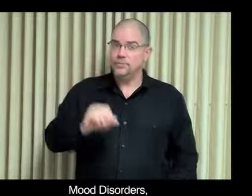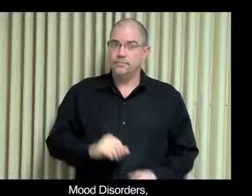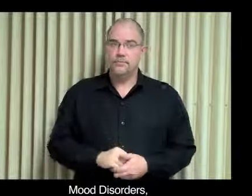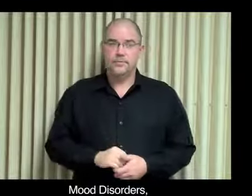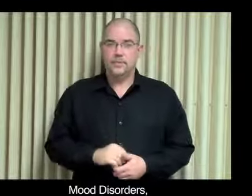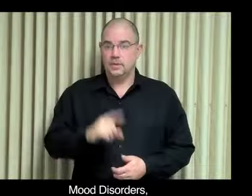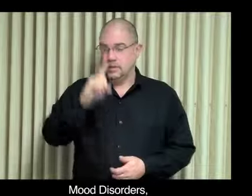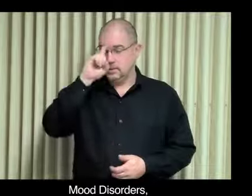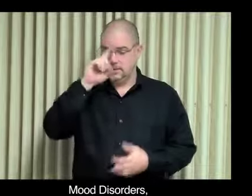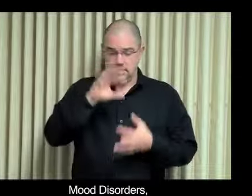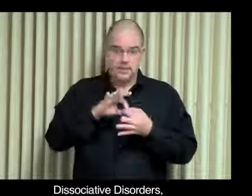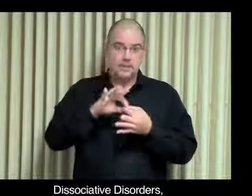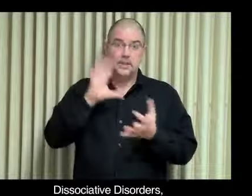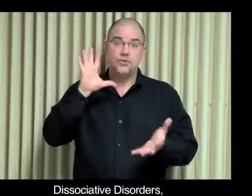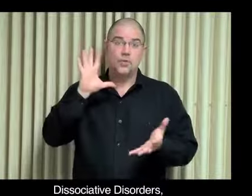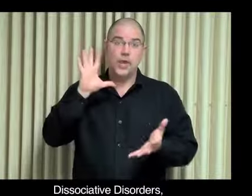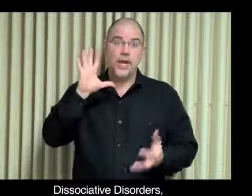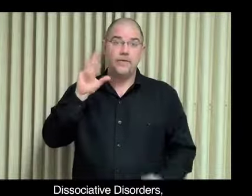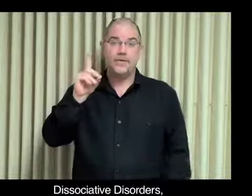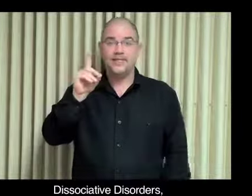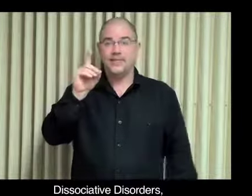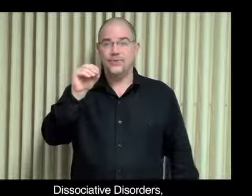disorders, dissociative disorders,